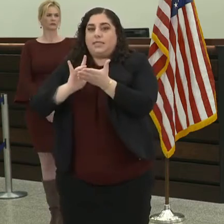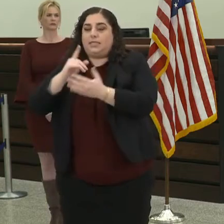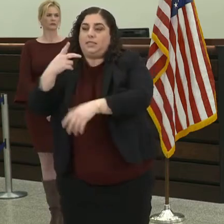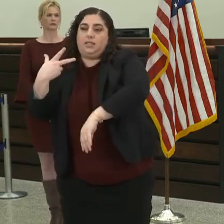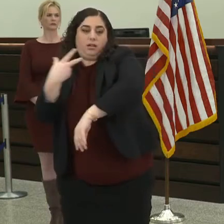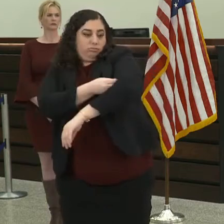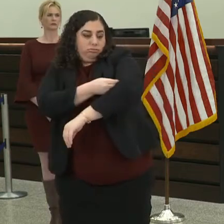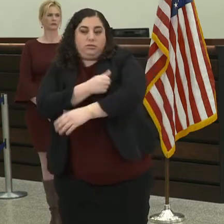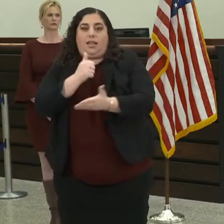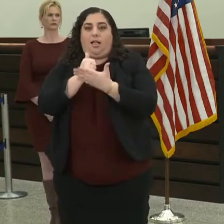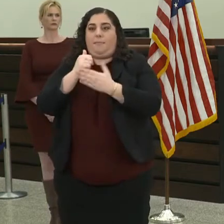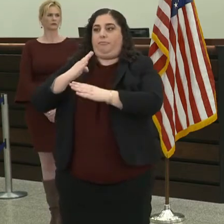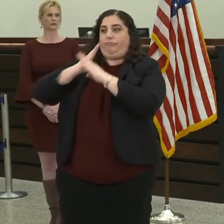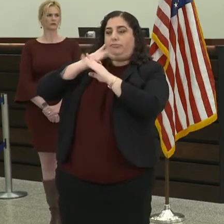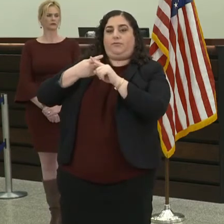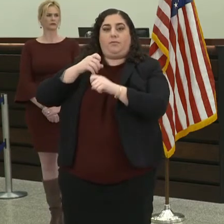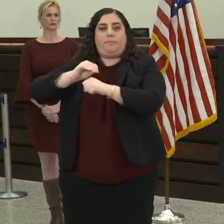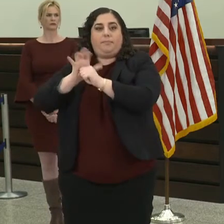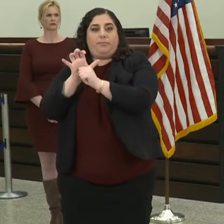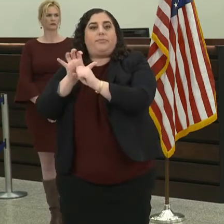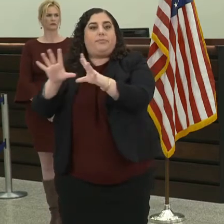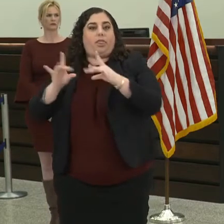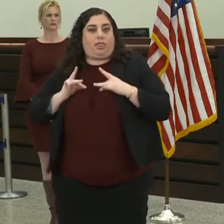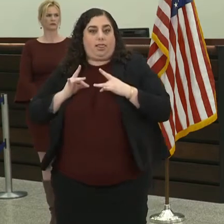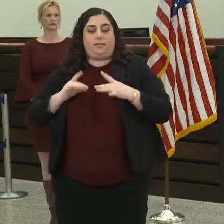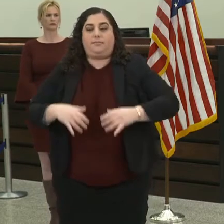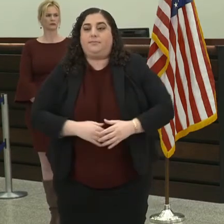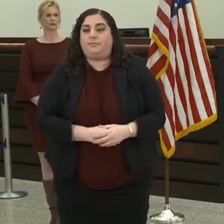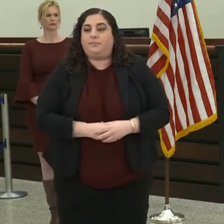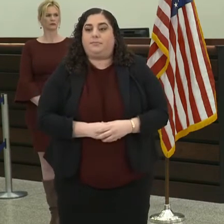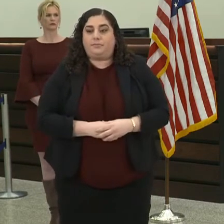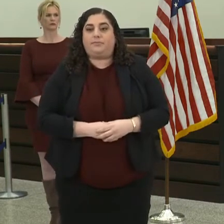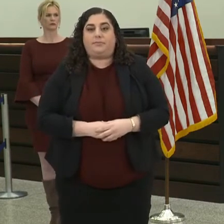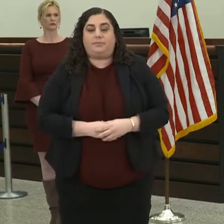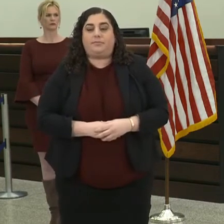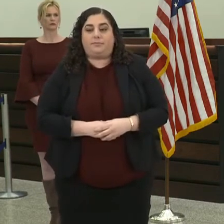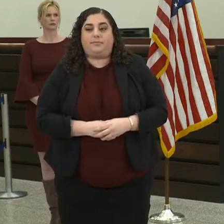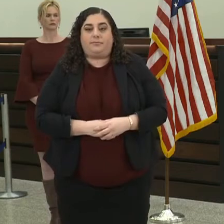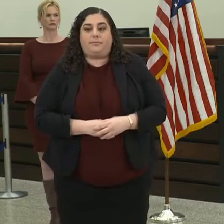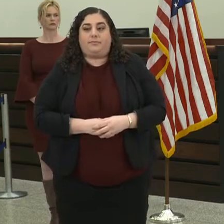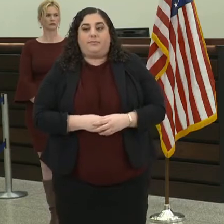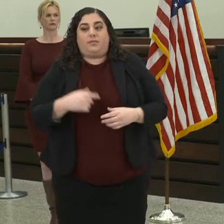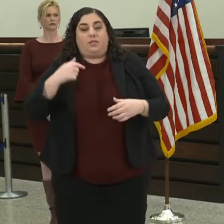to help in this effort with the folks behind me.